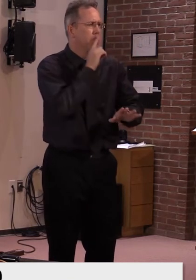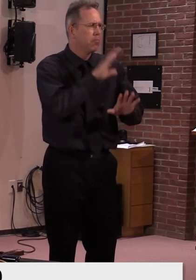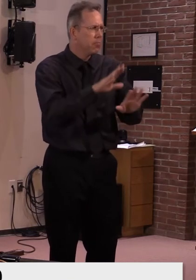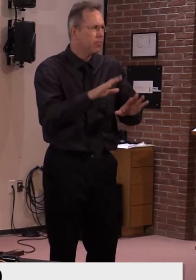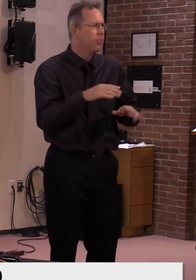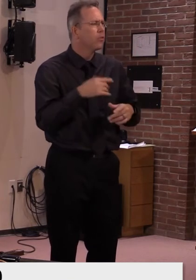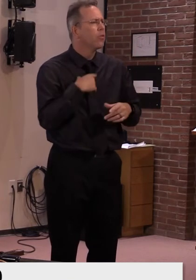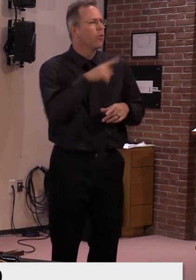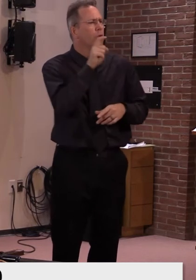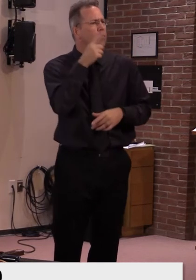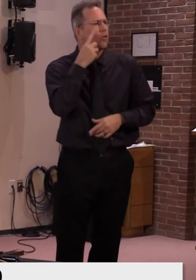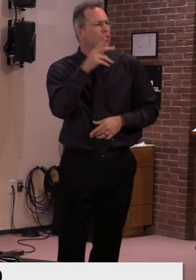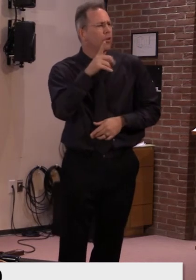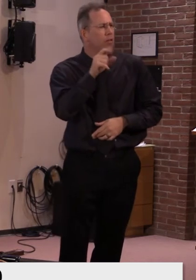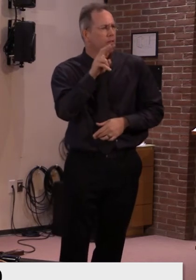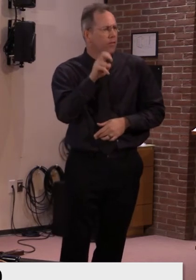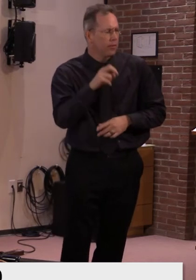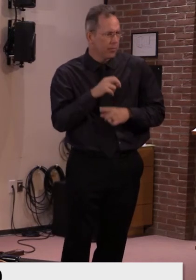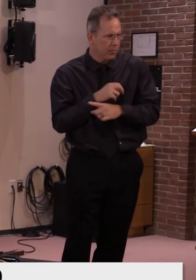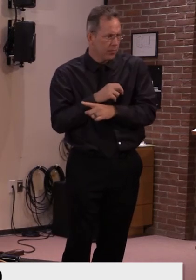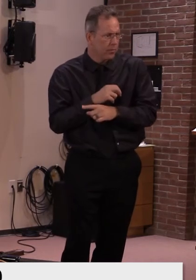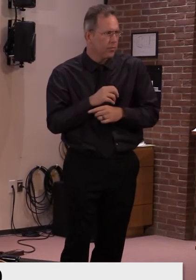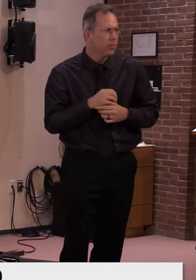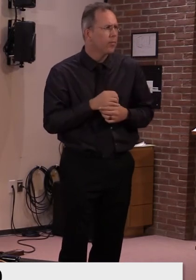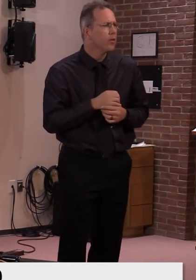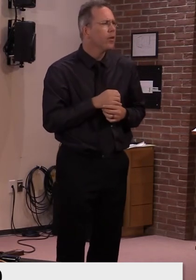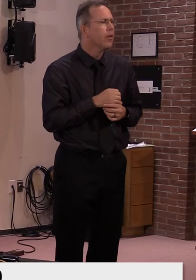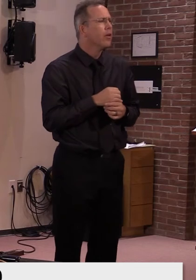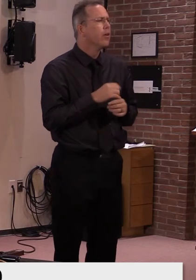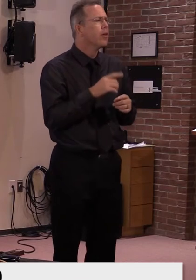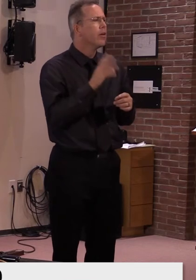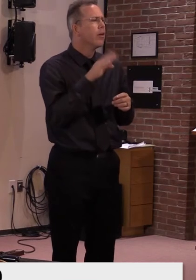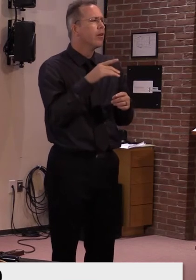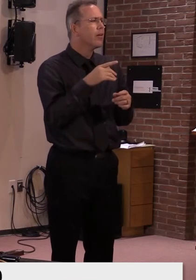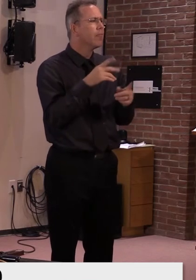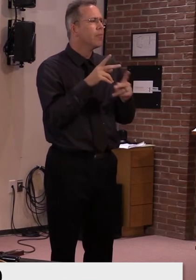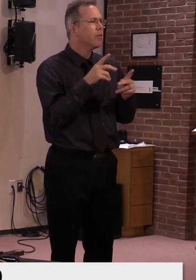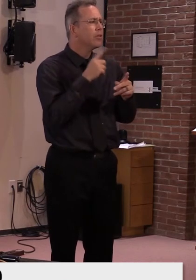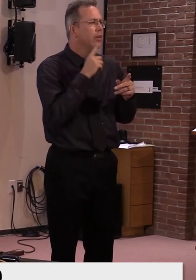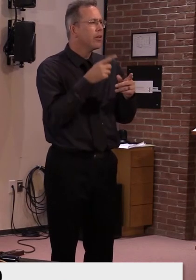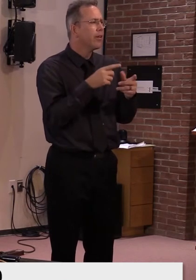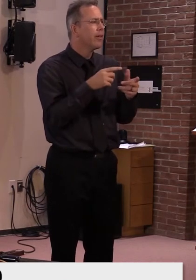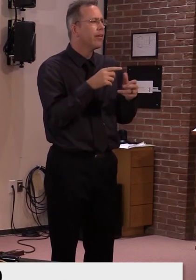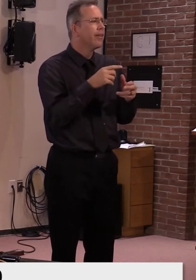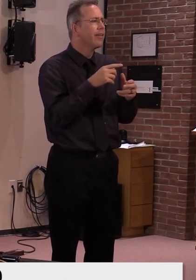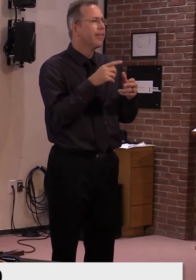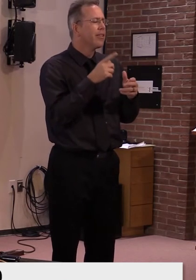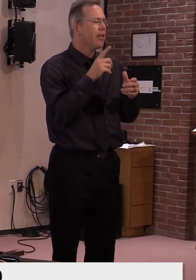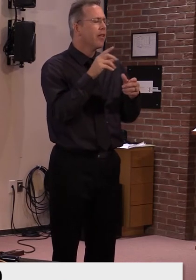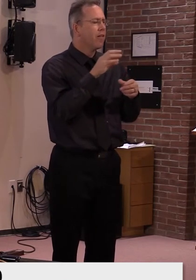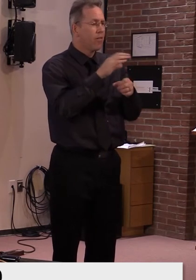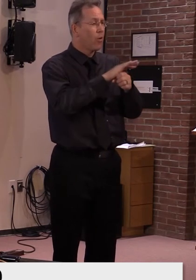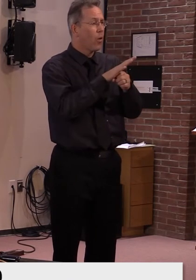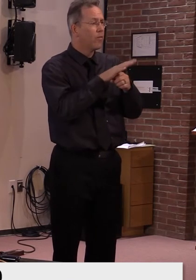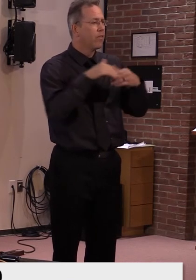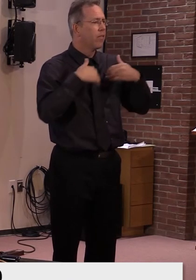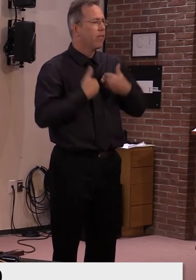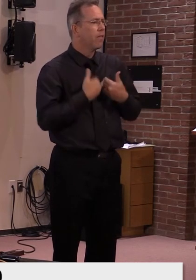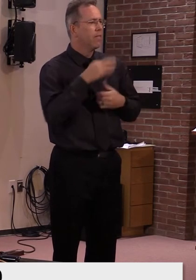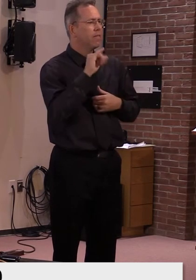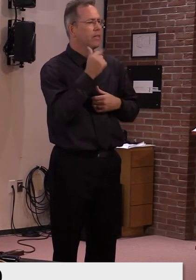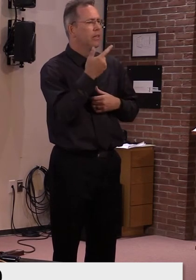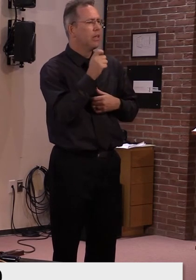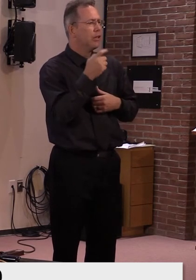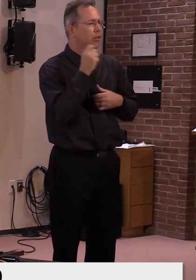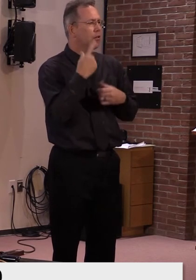fatigue. Um, there's concern that I'm hearing in our community about, about people who may be positive not